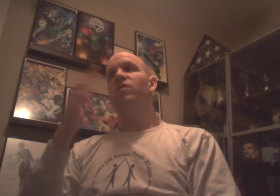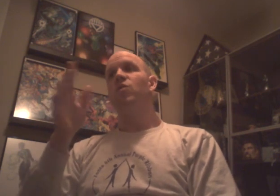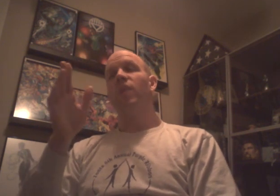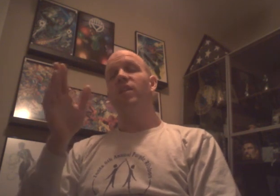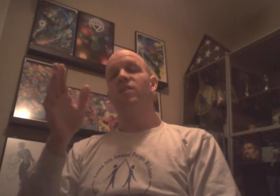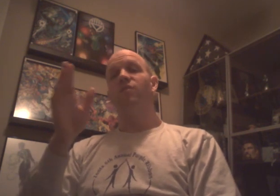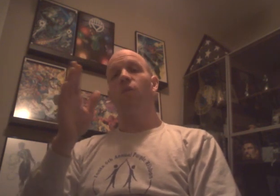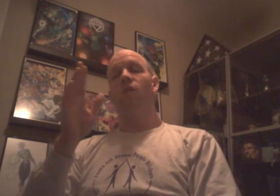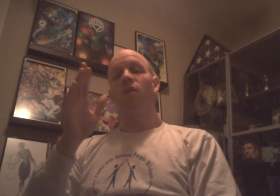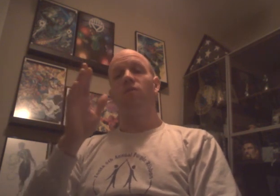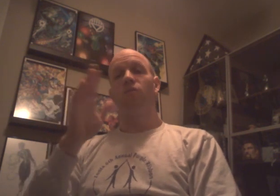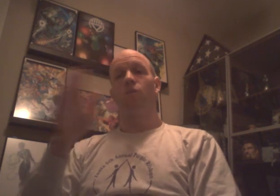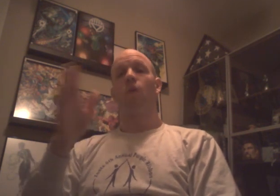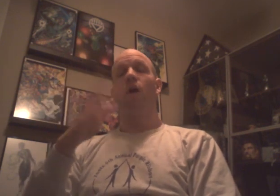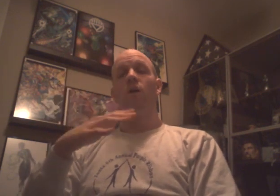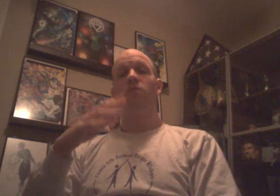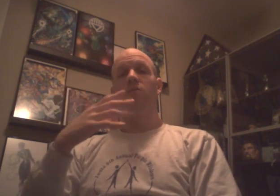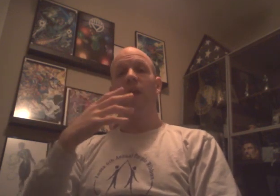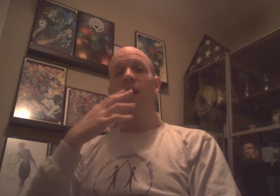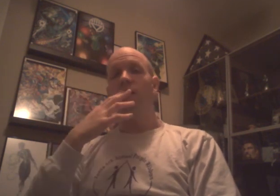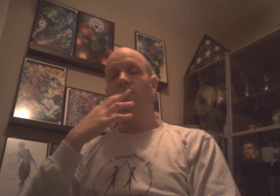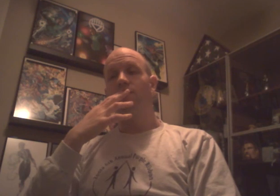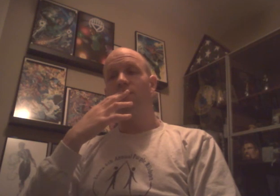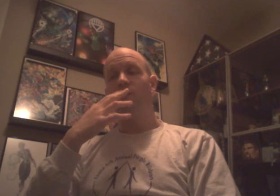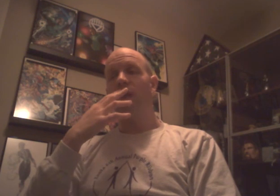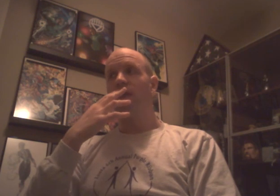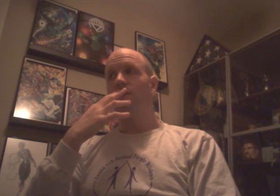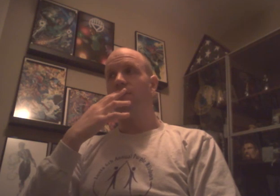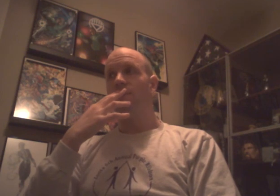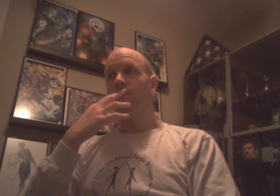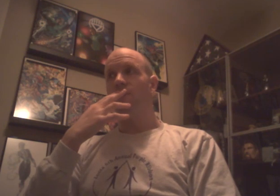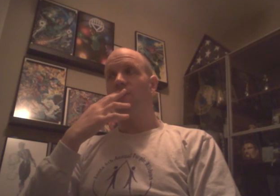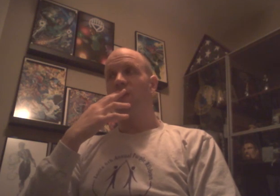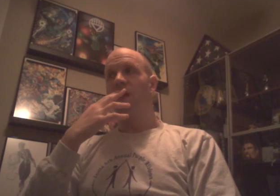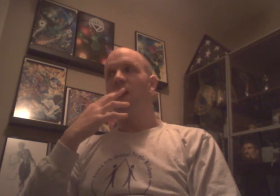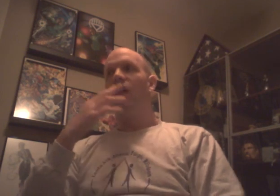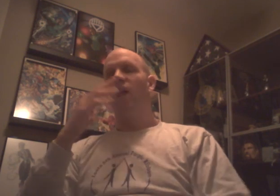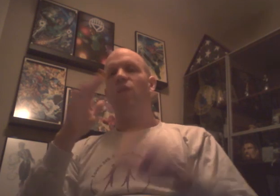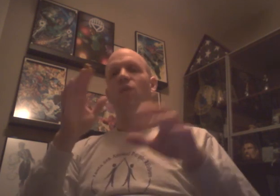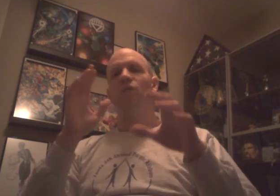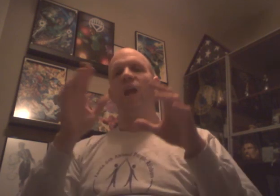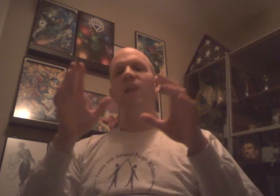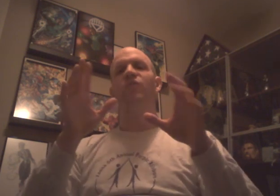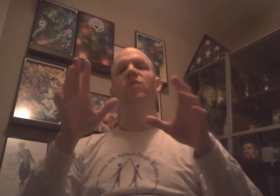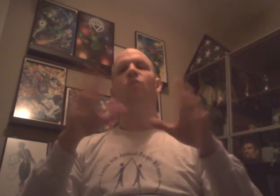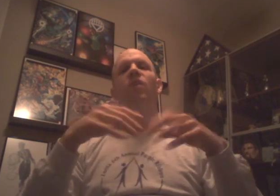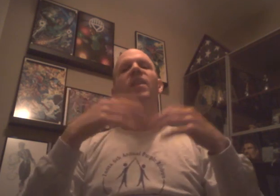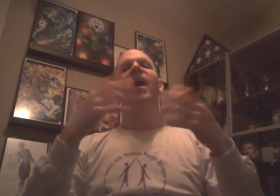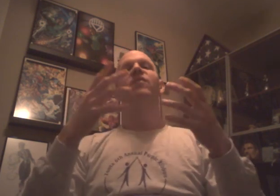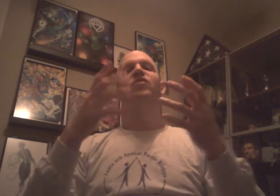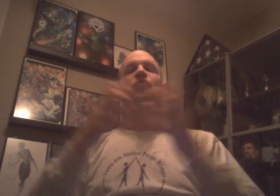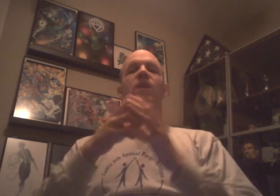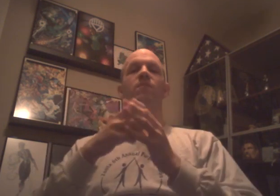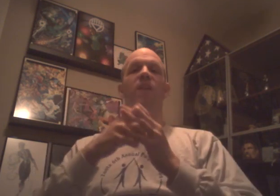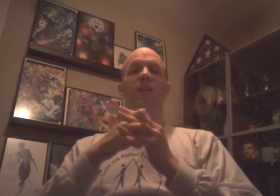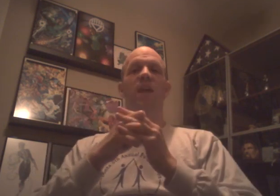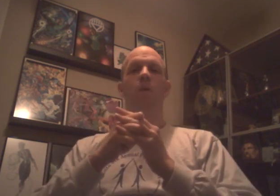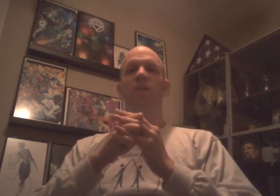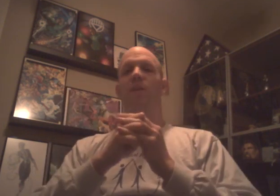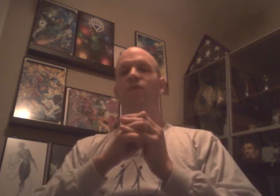new places for Raw and SmackDown. And they're also kind of doing more live streams on the network to make sure